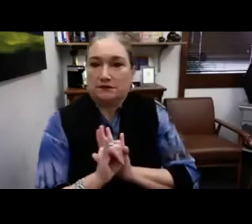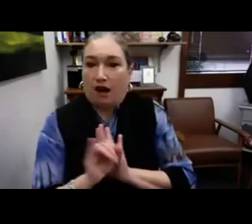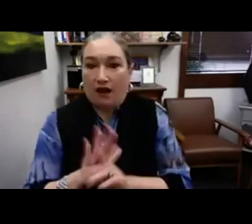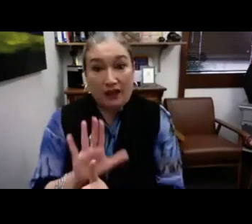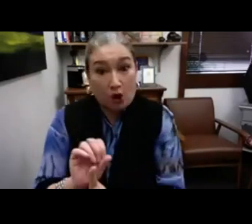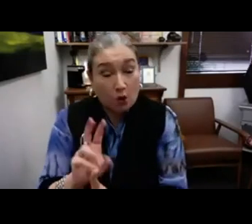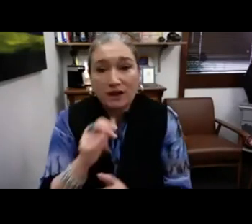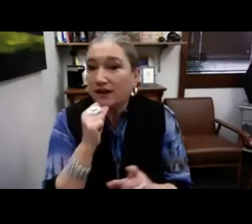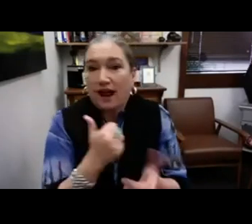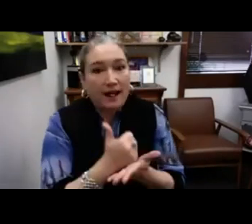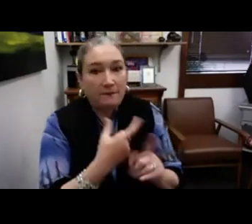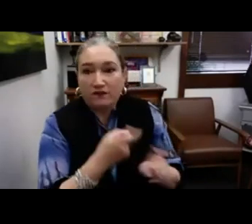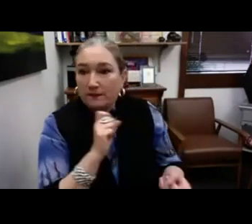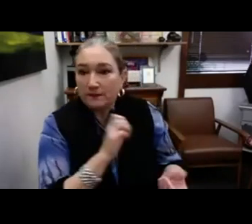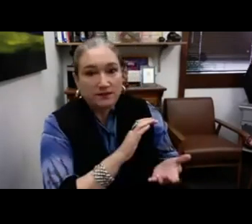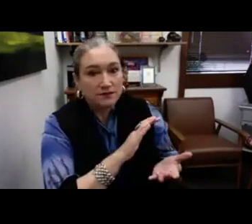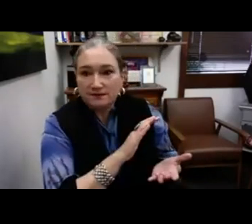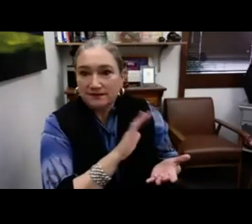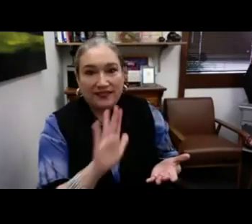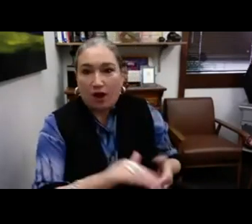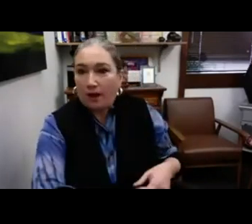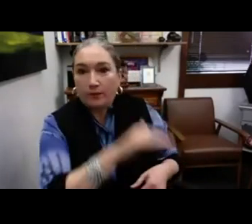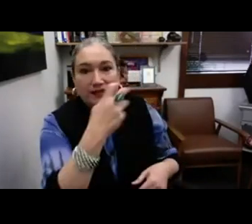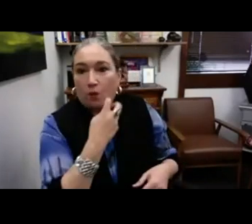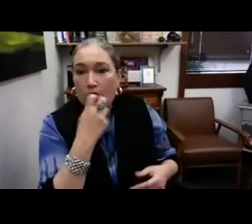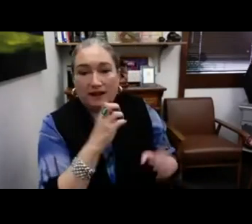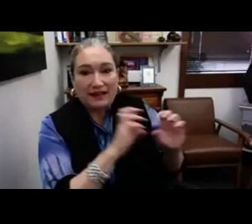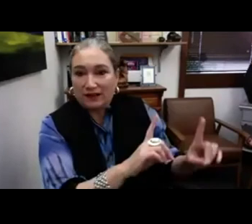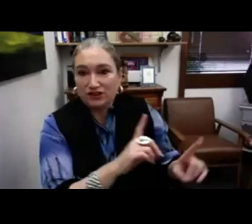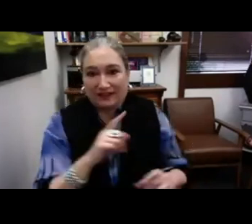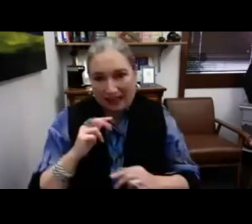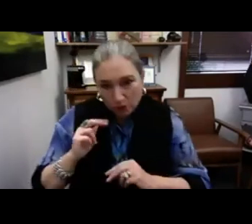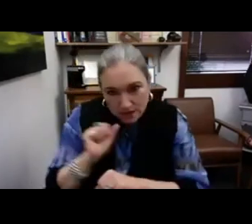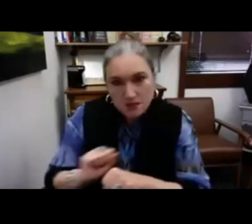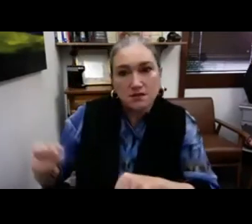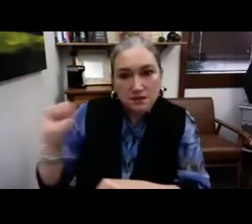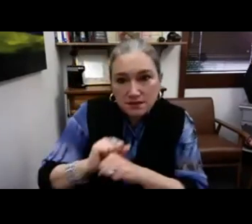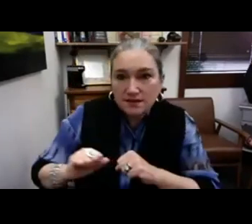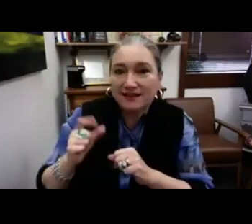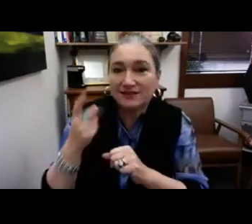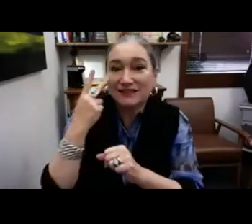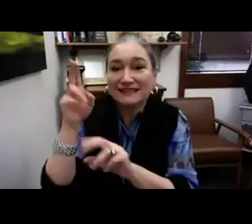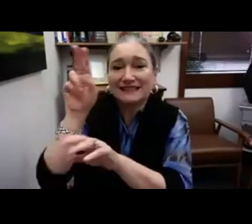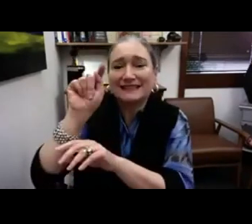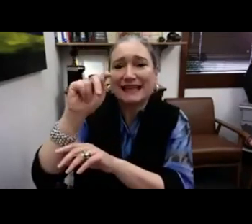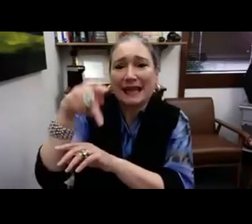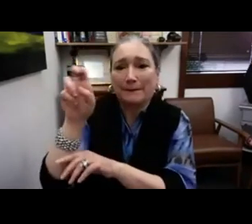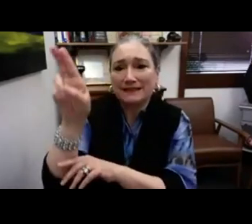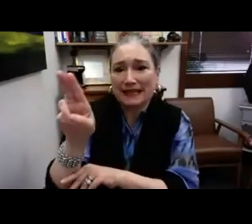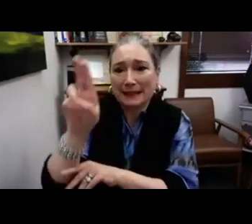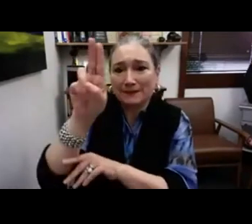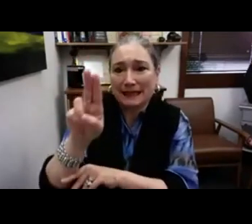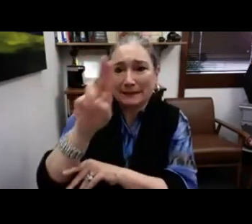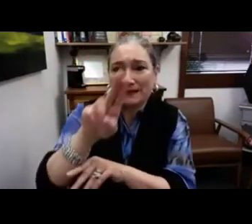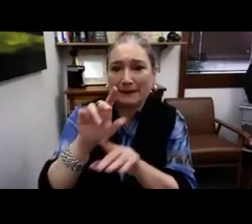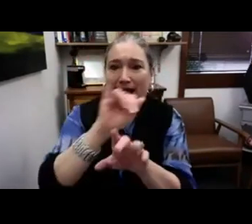you know, use these thoughts to become their own identity, not help from, you their upbringing and oral education. This is work that